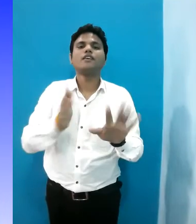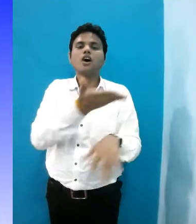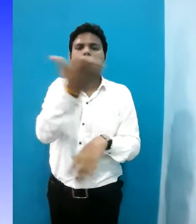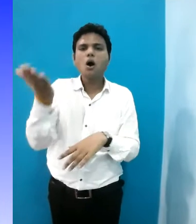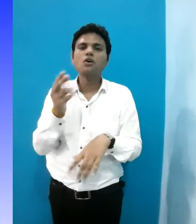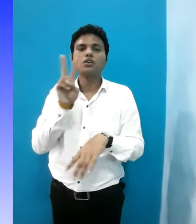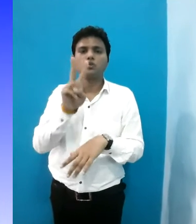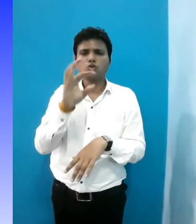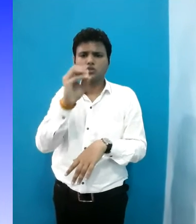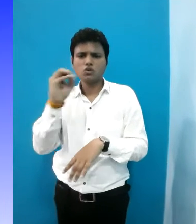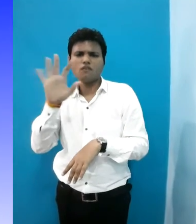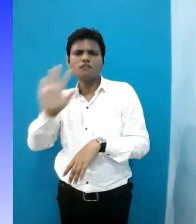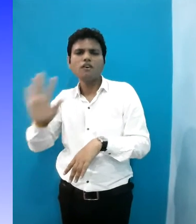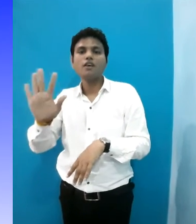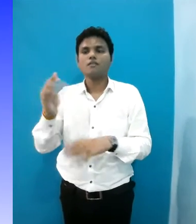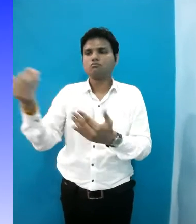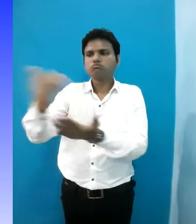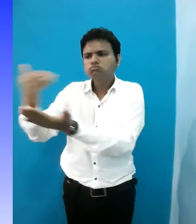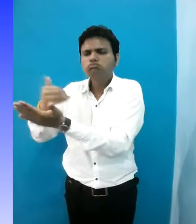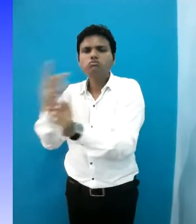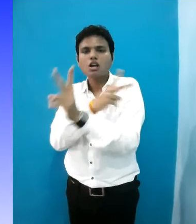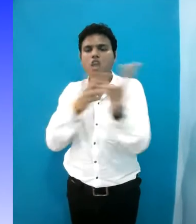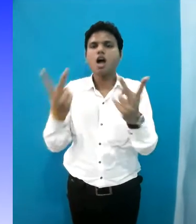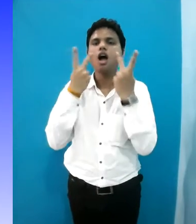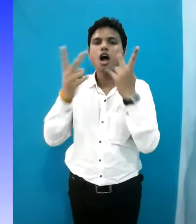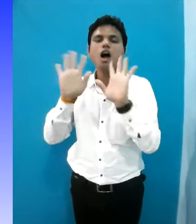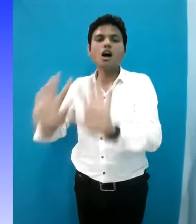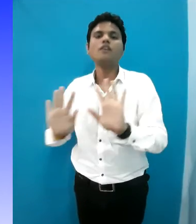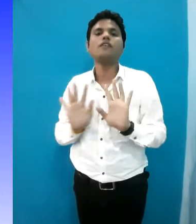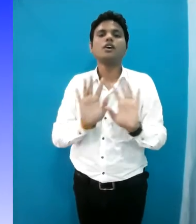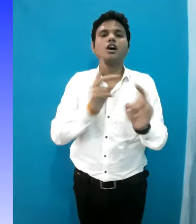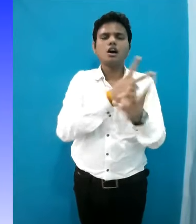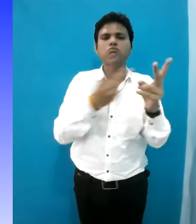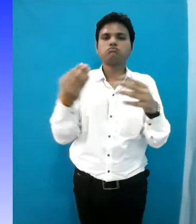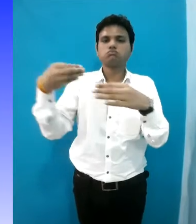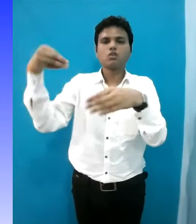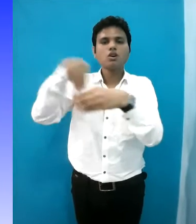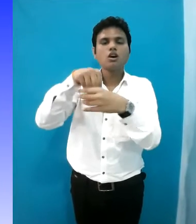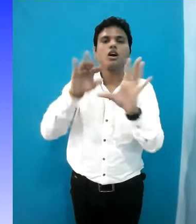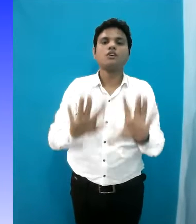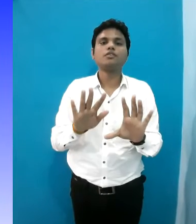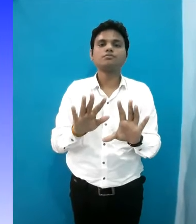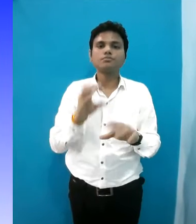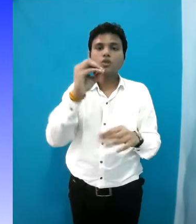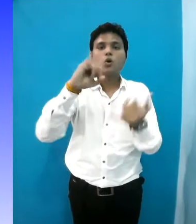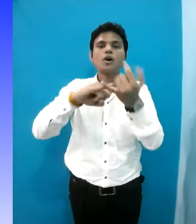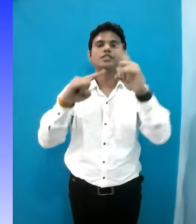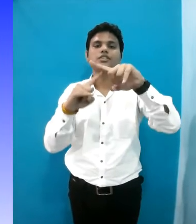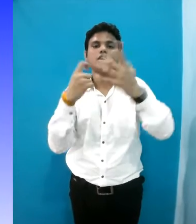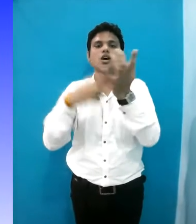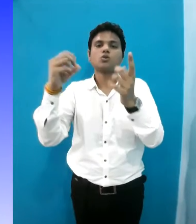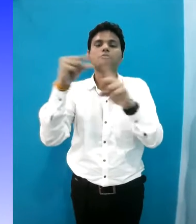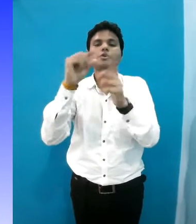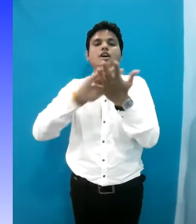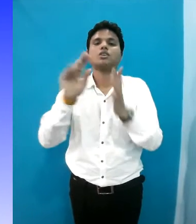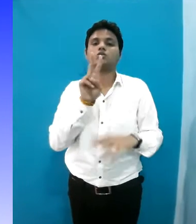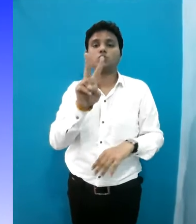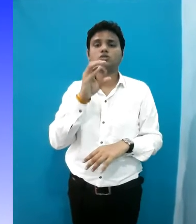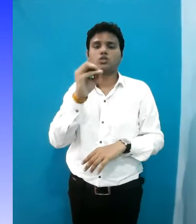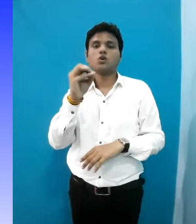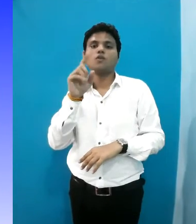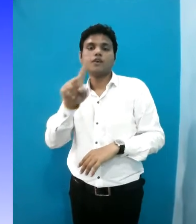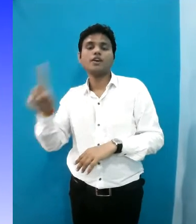Your Son, 2005, collectively refers to as the enabler concept. Ostrov, 2011